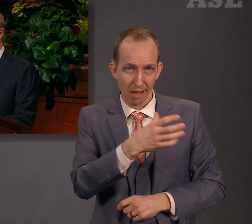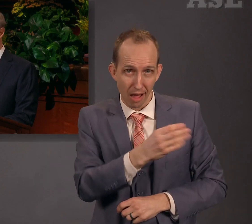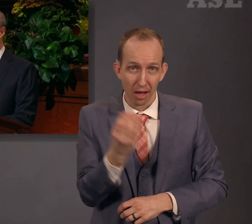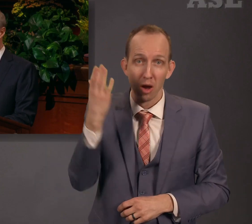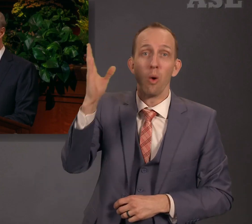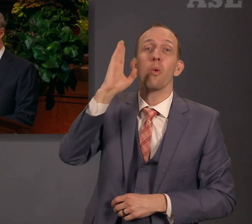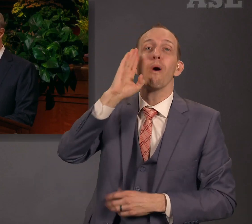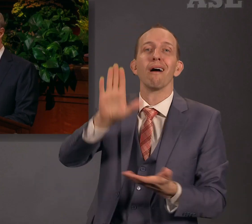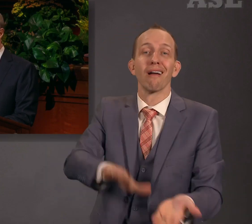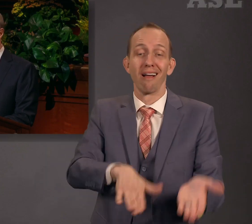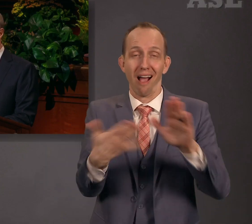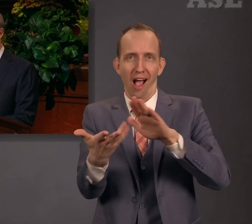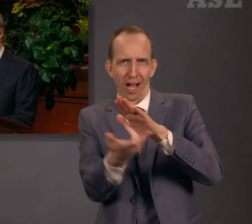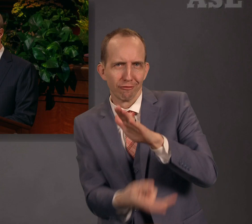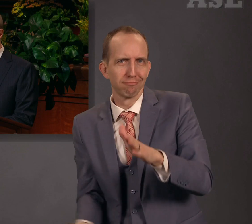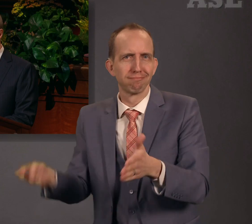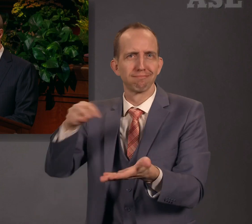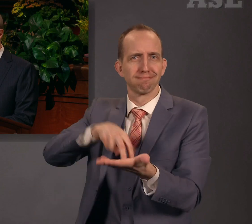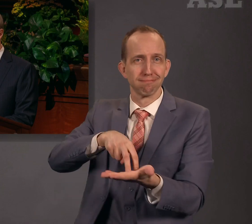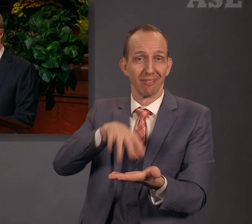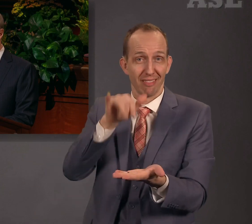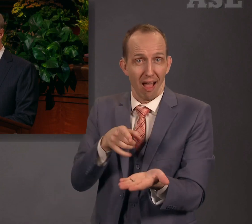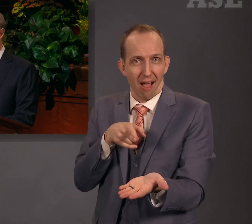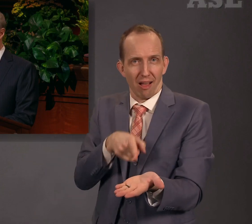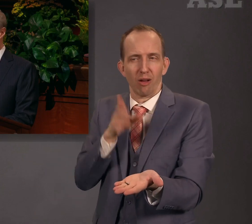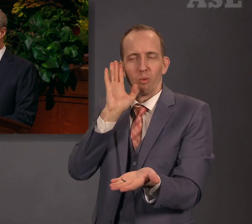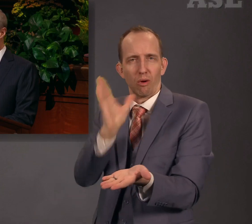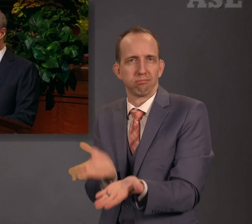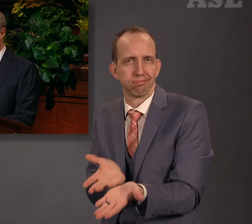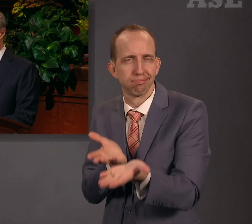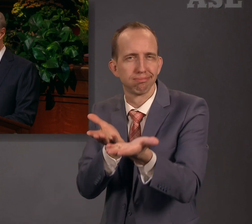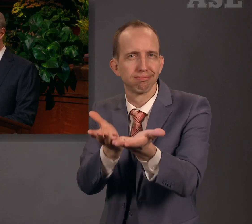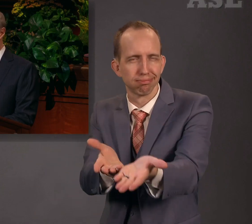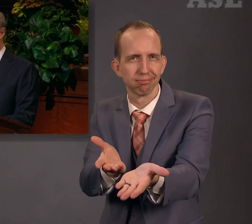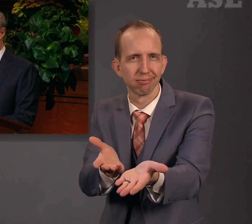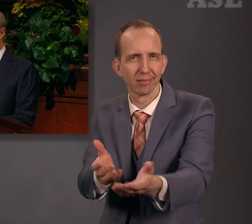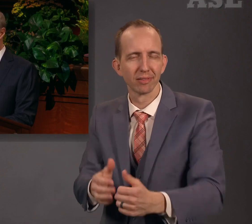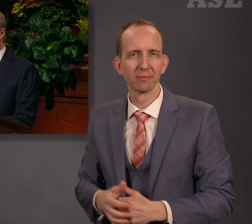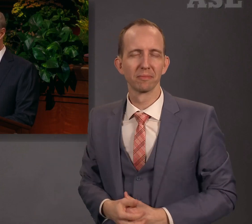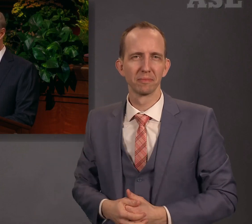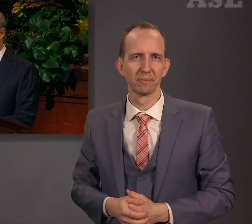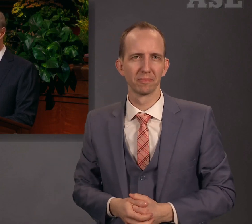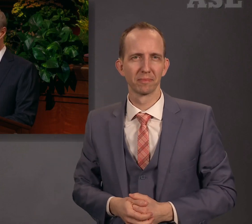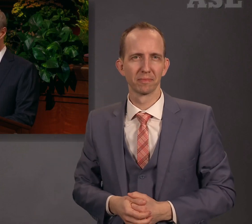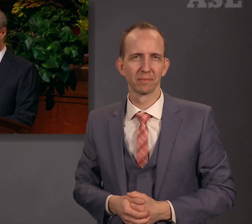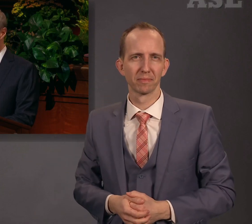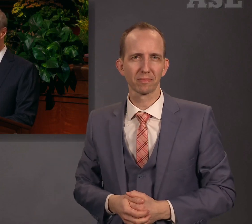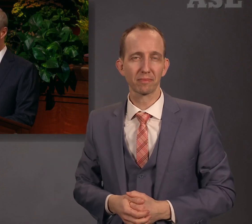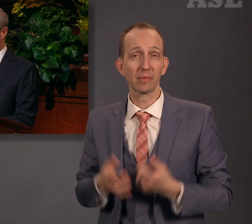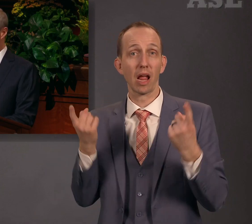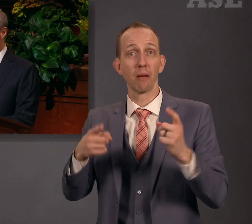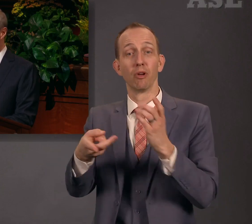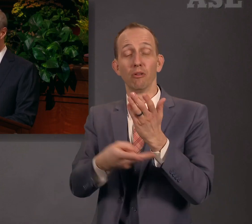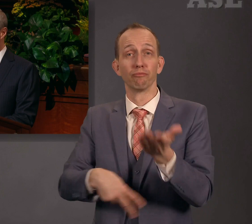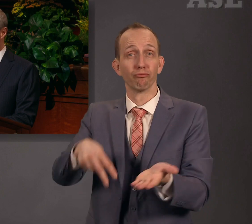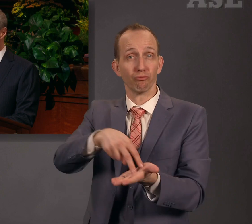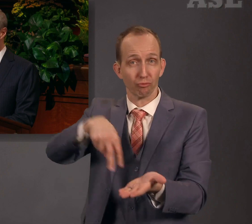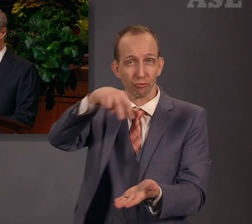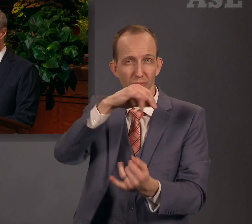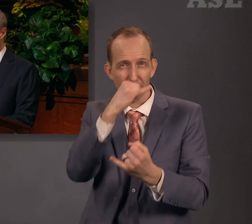which shall bring to pass the resurrection, that all men shall stand before Him to be judged at the last and judgment day